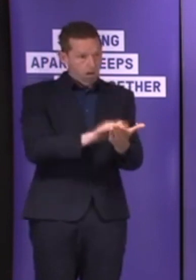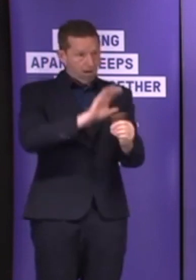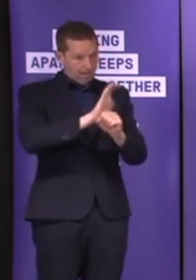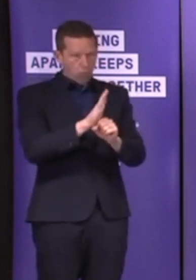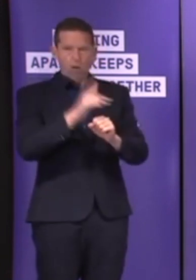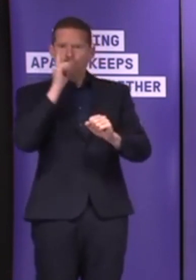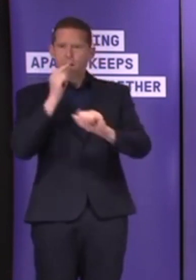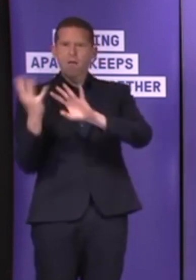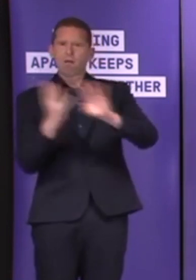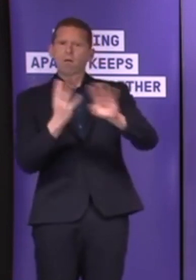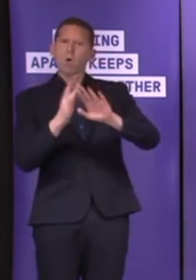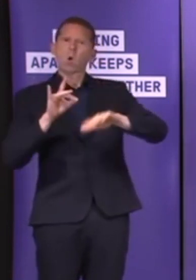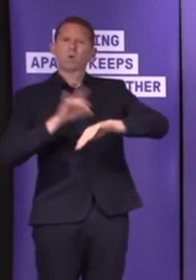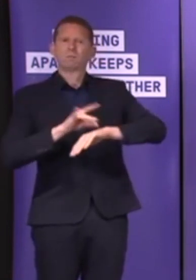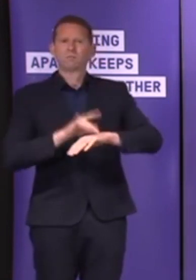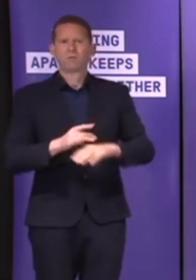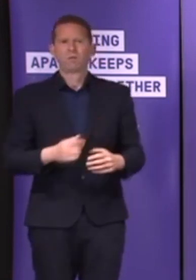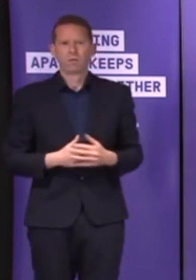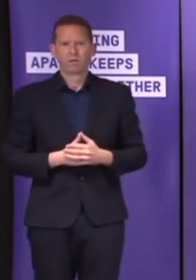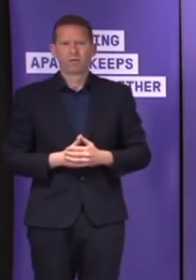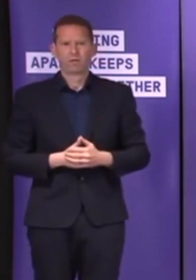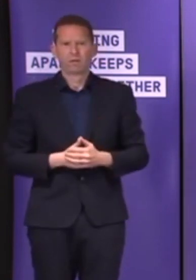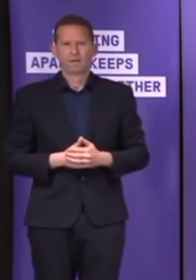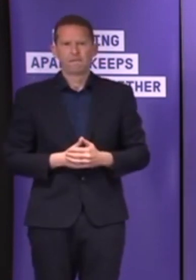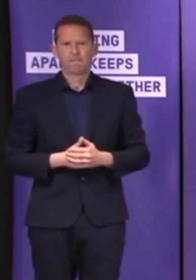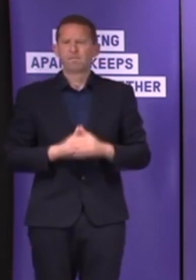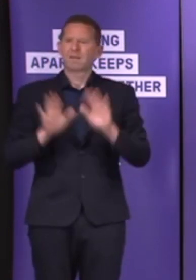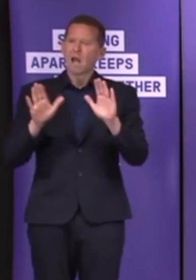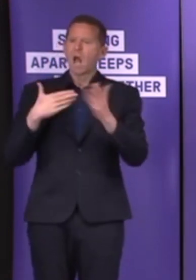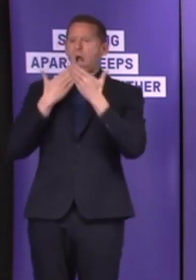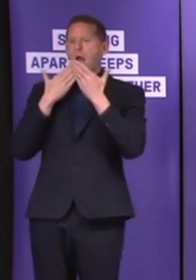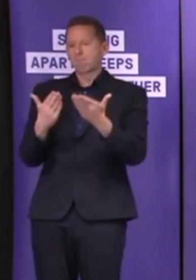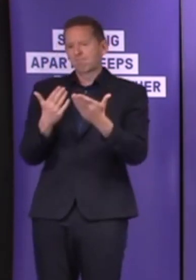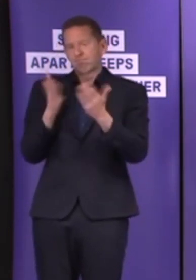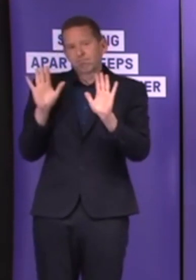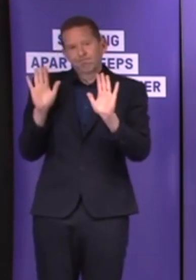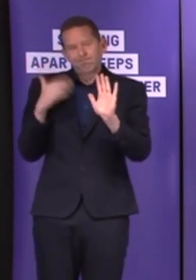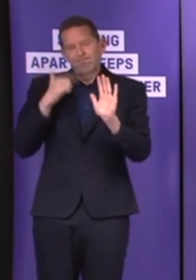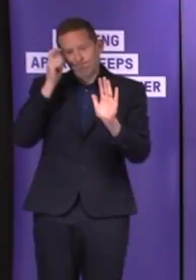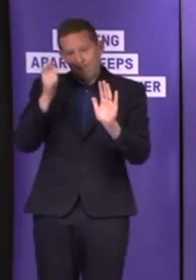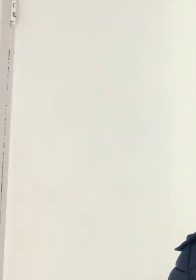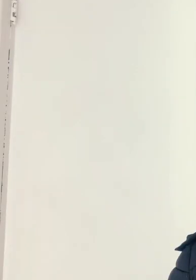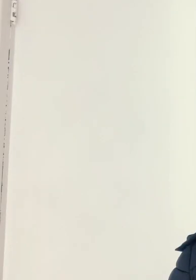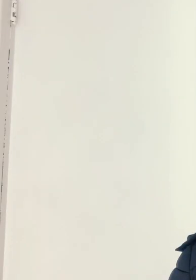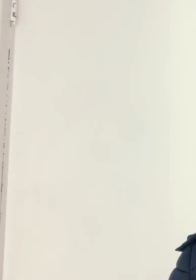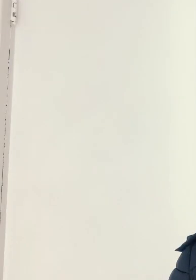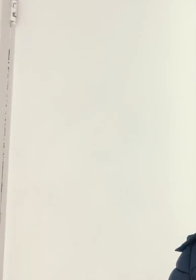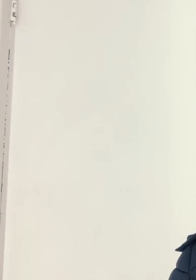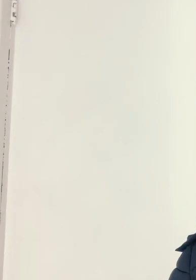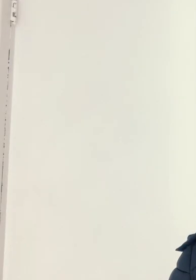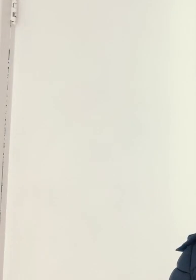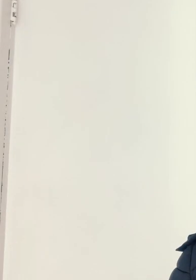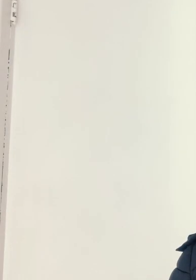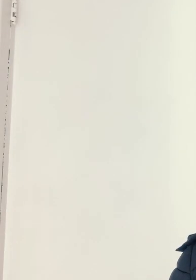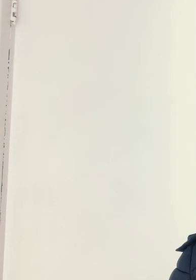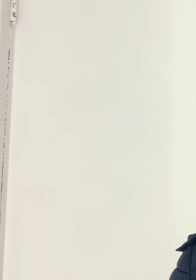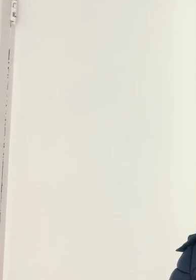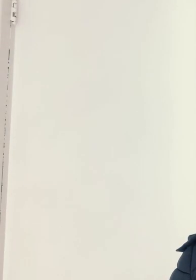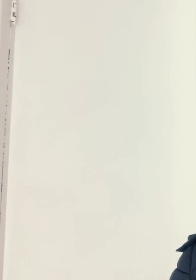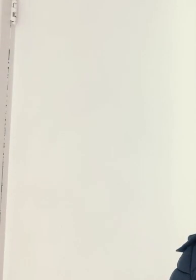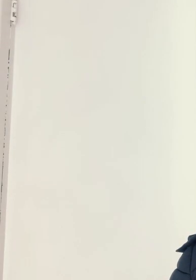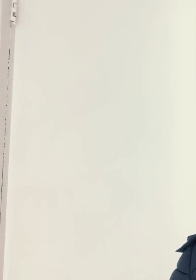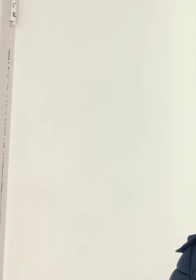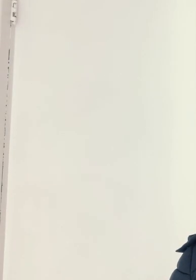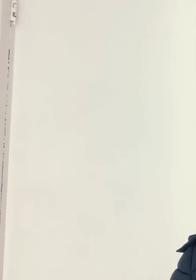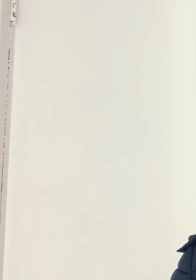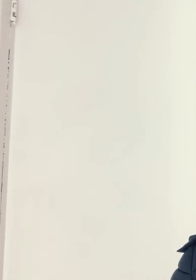I would respectfully not agree with those comments. People are saying the real reason you don't want it to happen